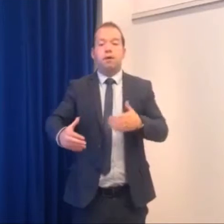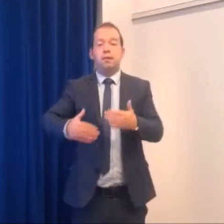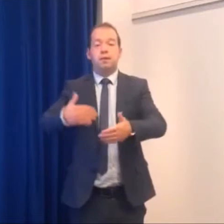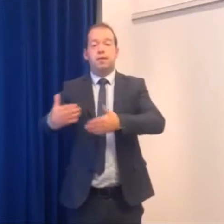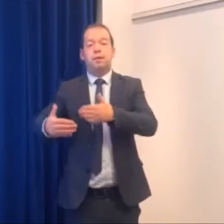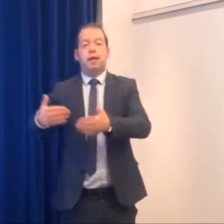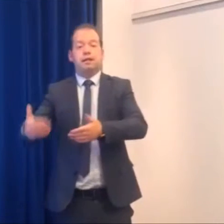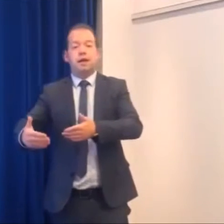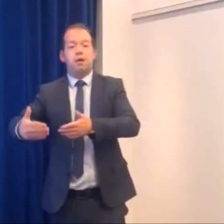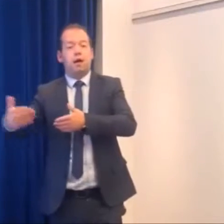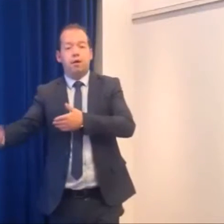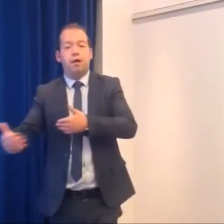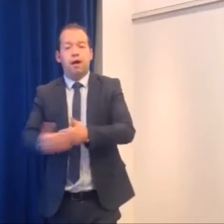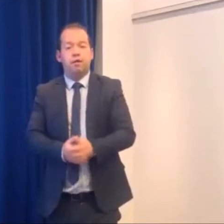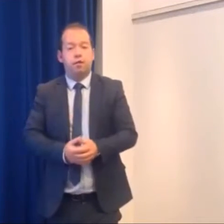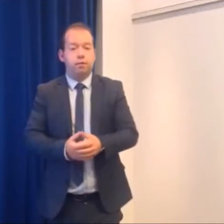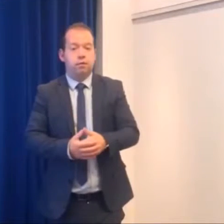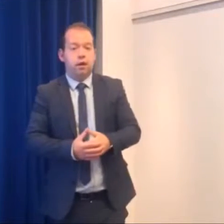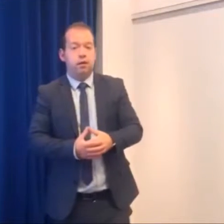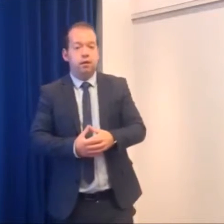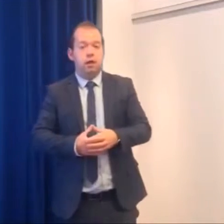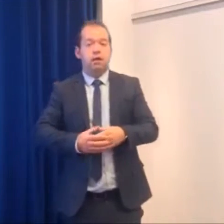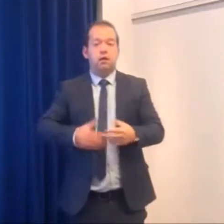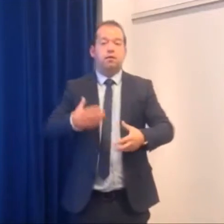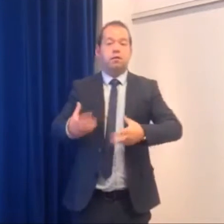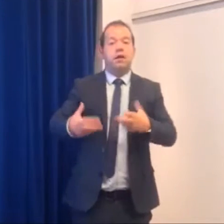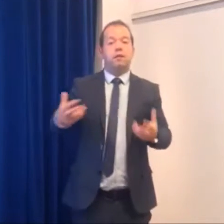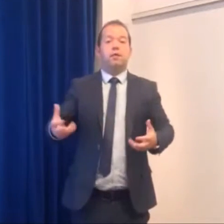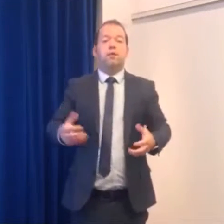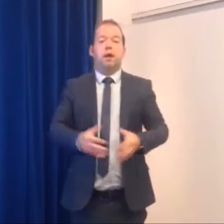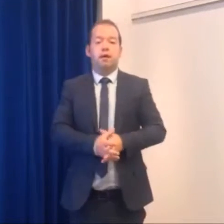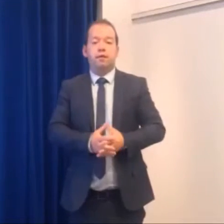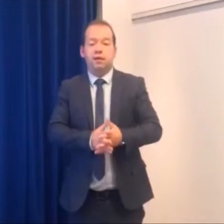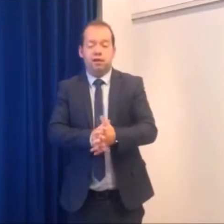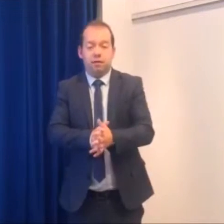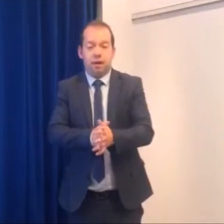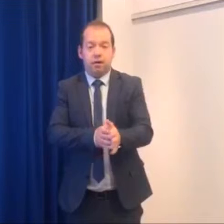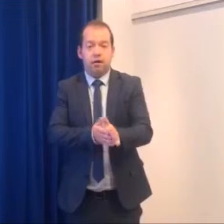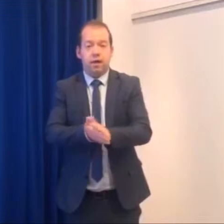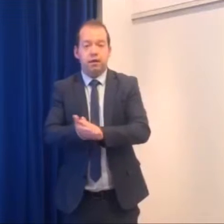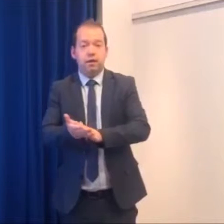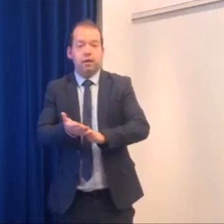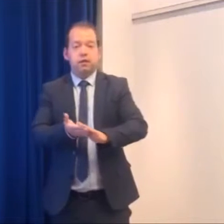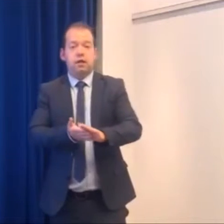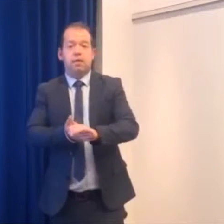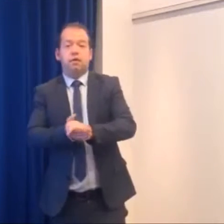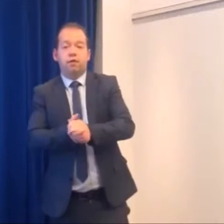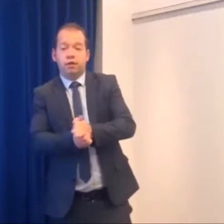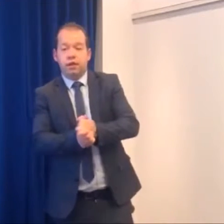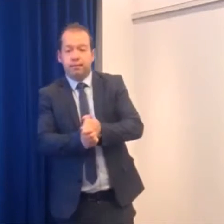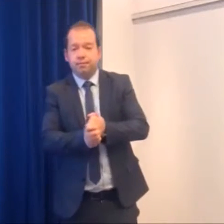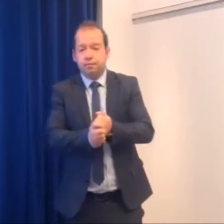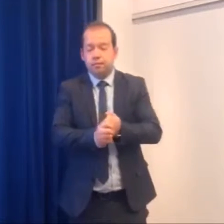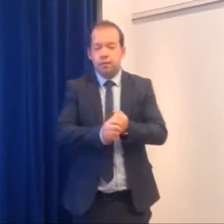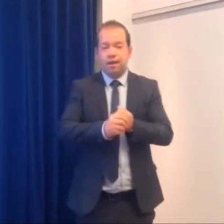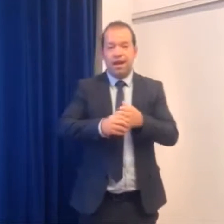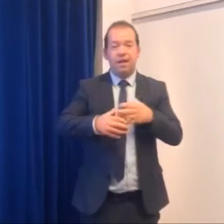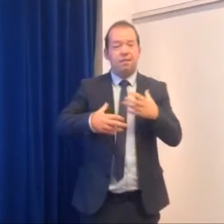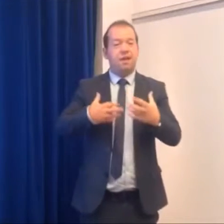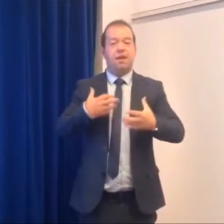time and say maybe the last hour hour and a half and obviously get him off the market so that'll be the first day and then